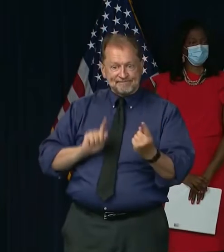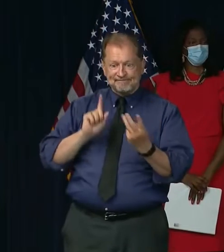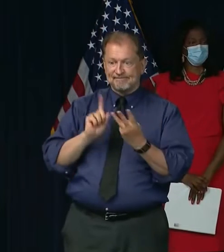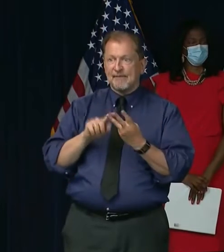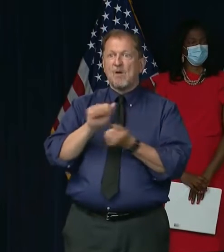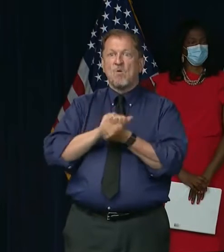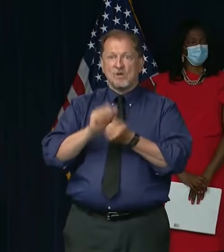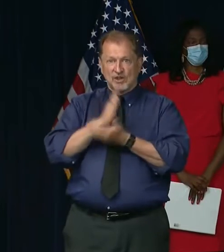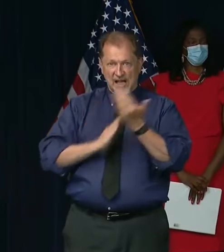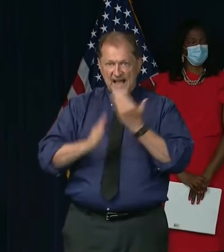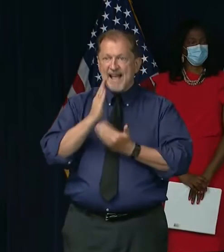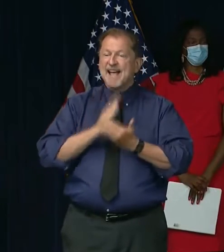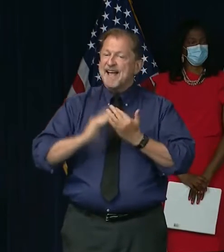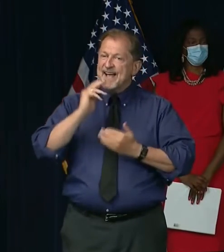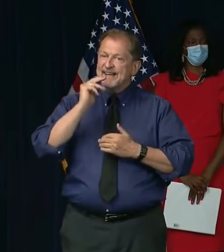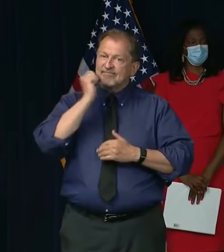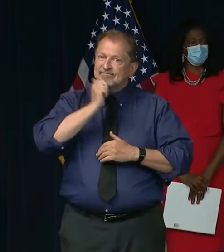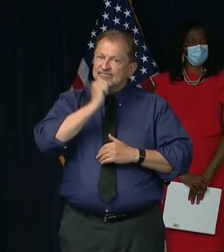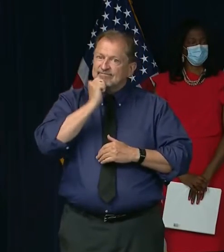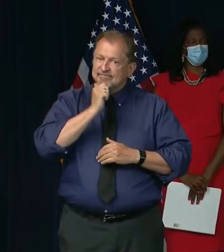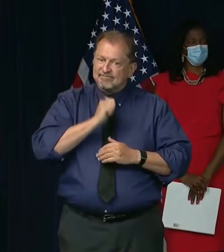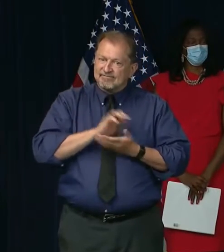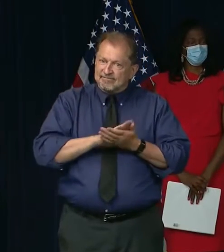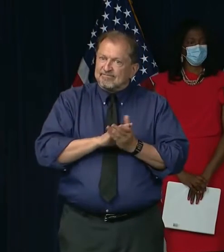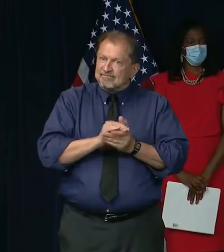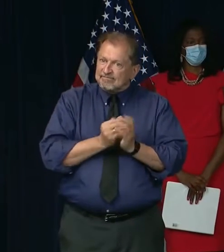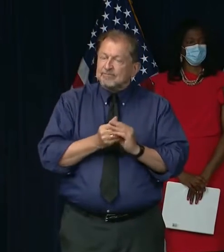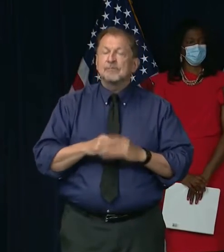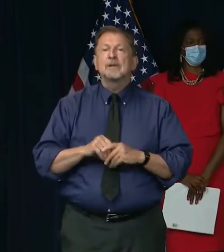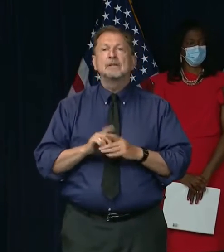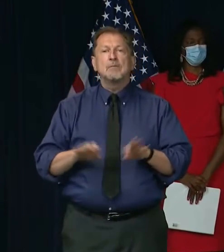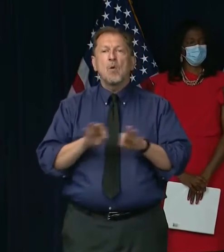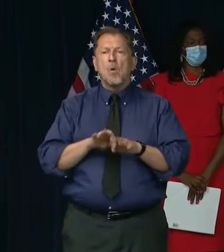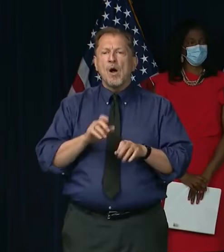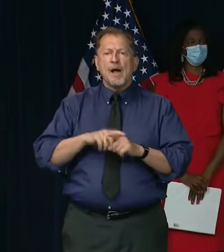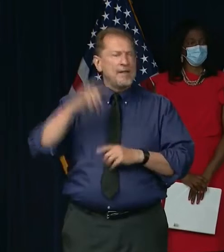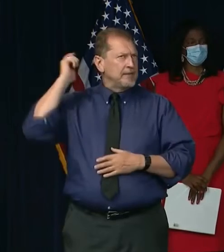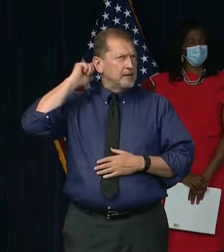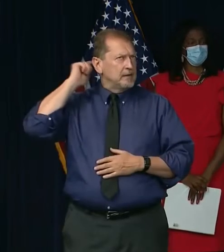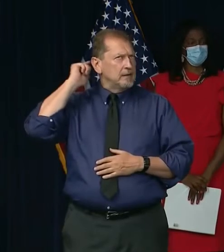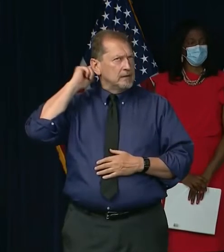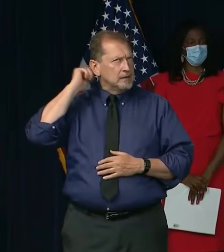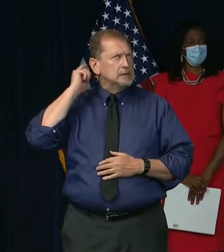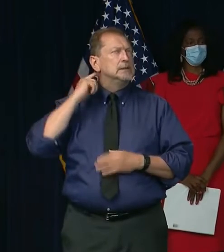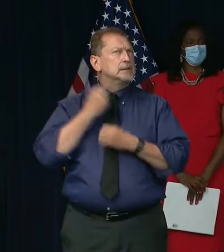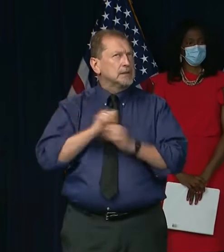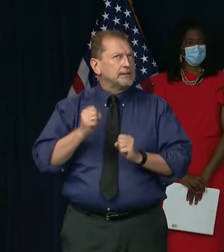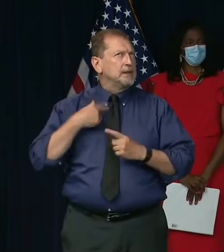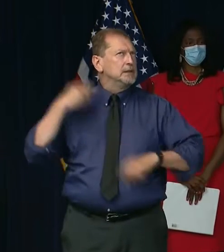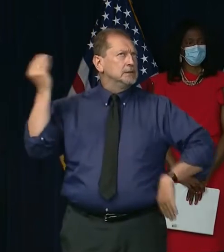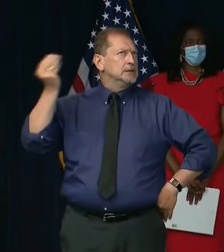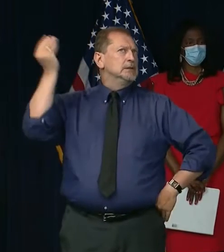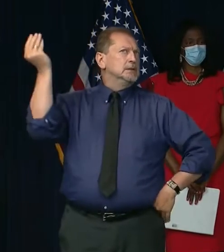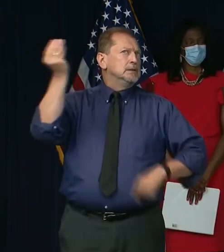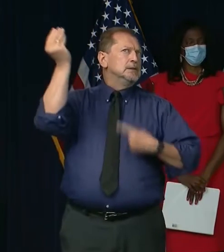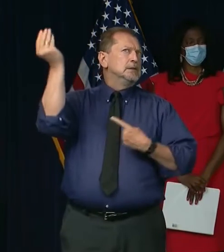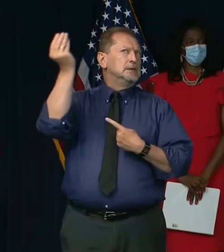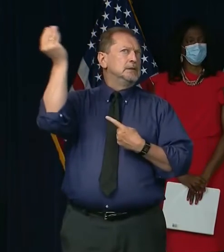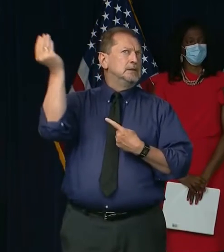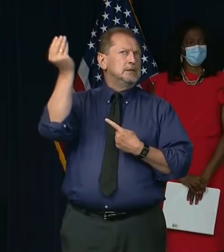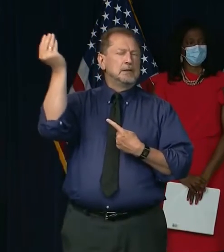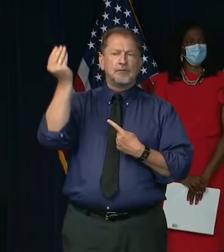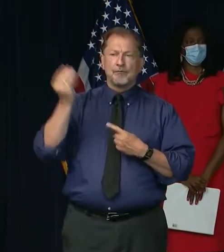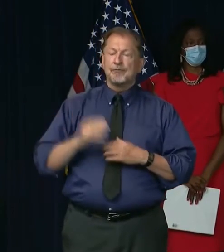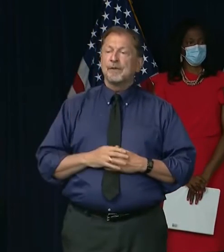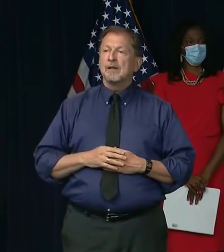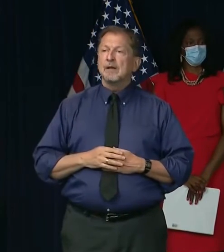washing our hands regularly, or just being mindful of safety protocols. These are just a very